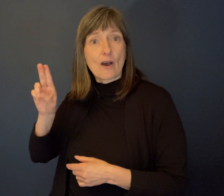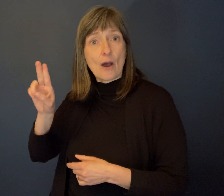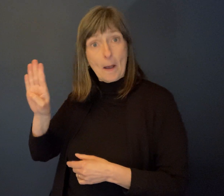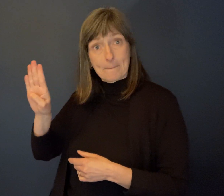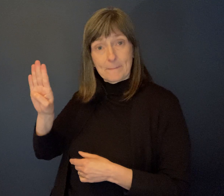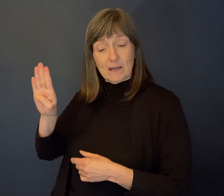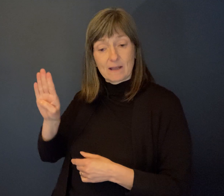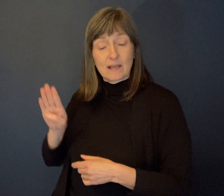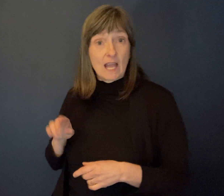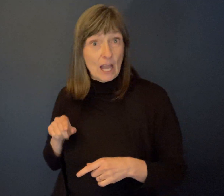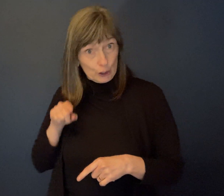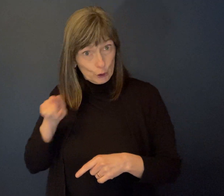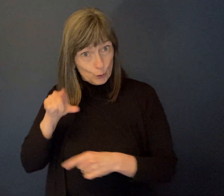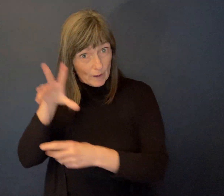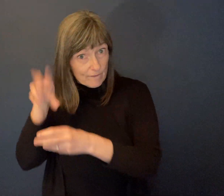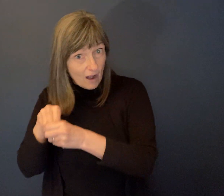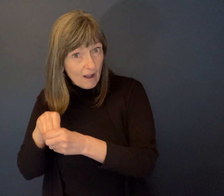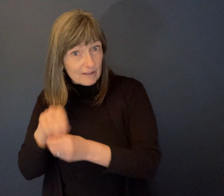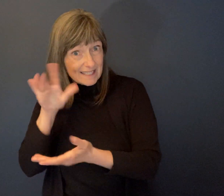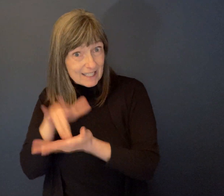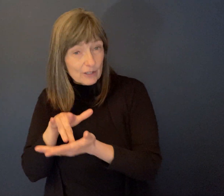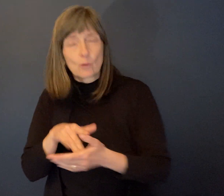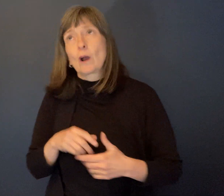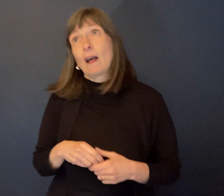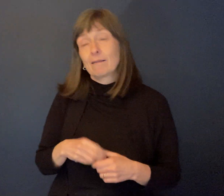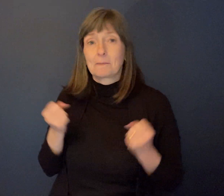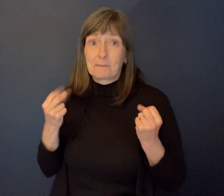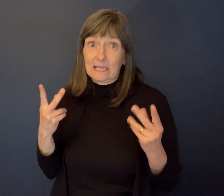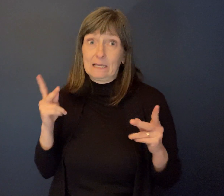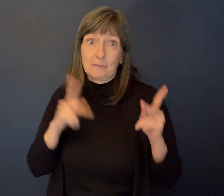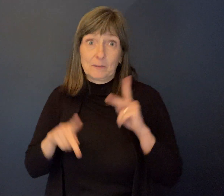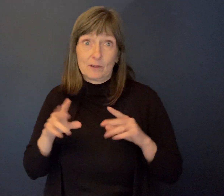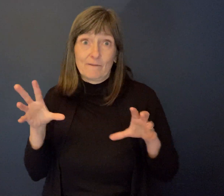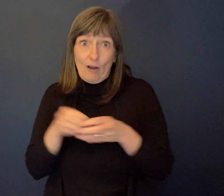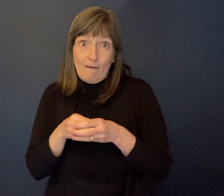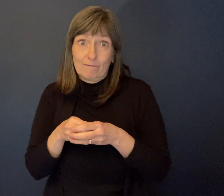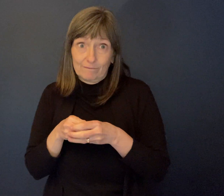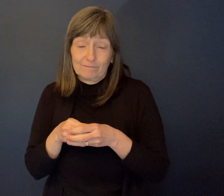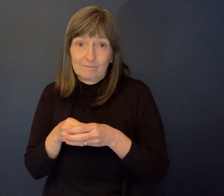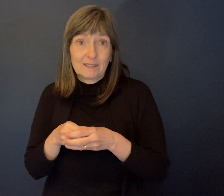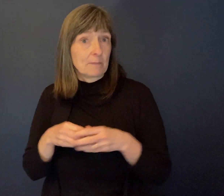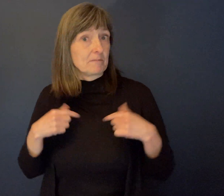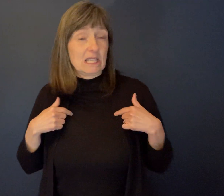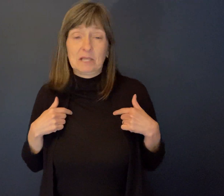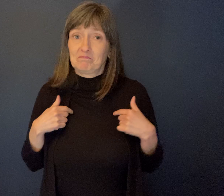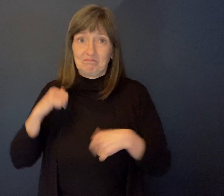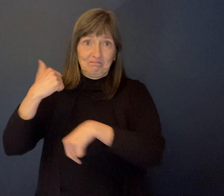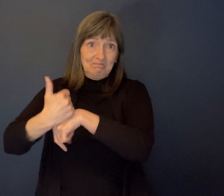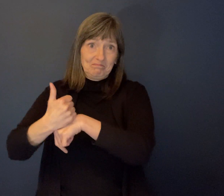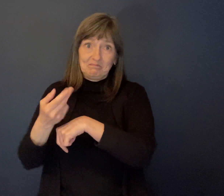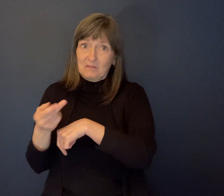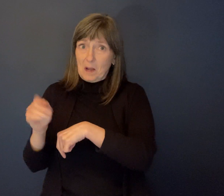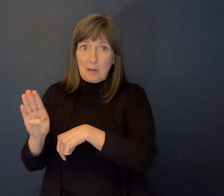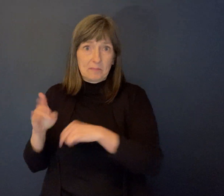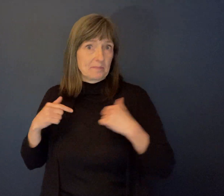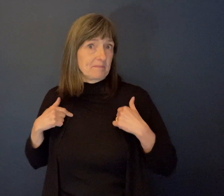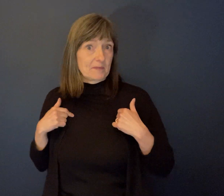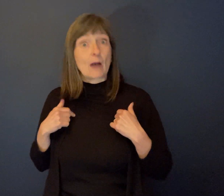well, there were many of us in the center of all of it. I I don't, I can't take any credit for the establishment of the hub at all. I was very involved, but